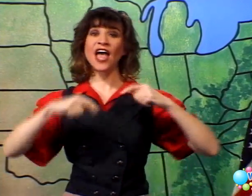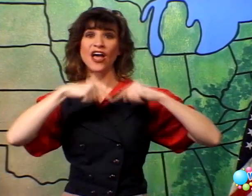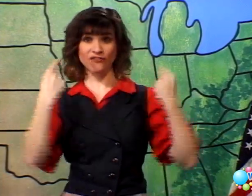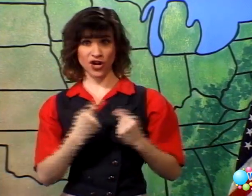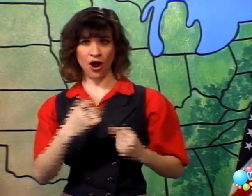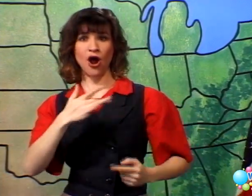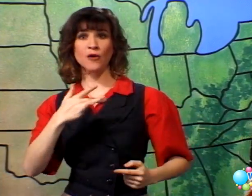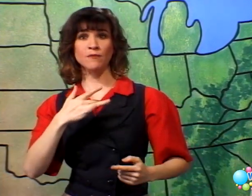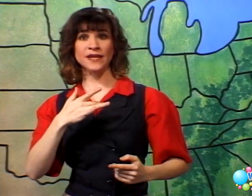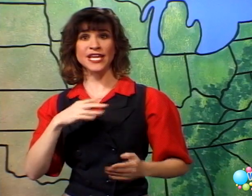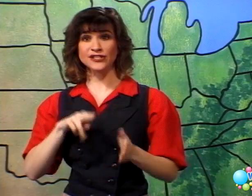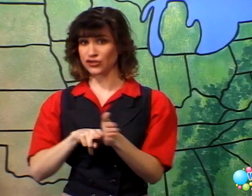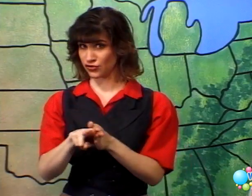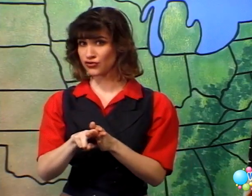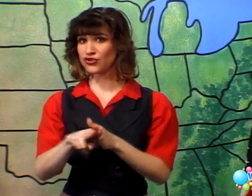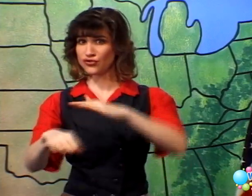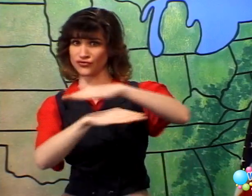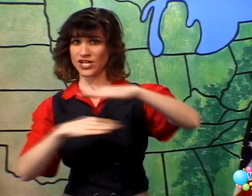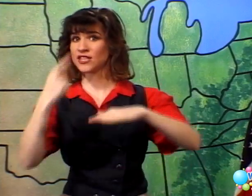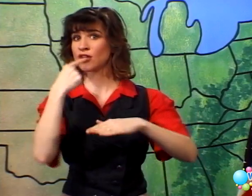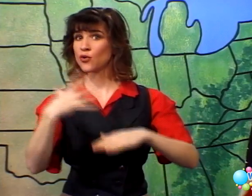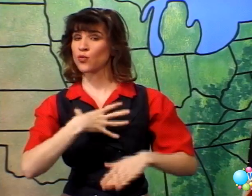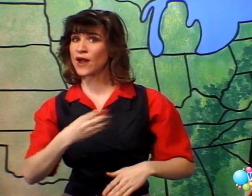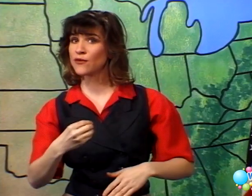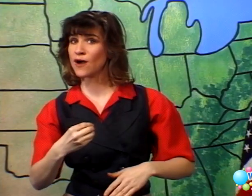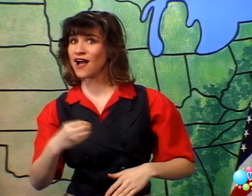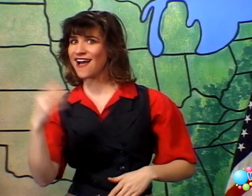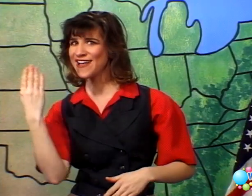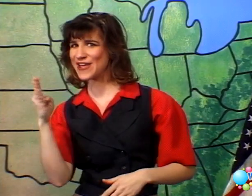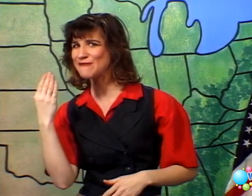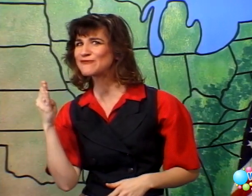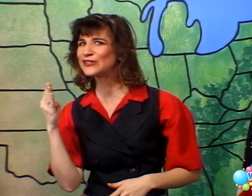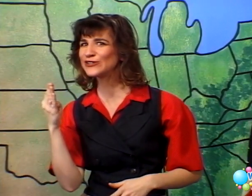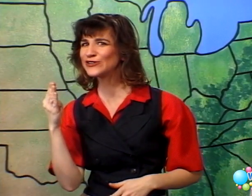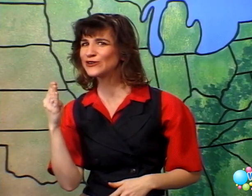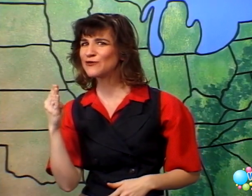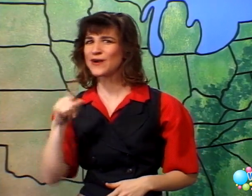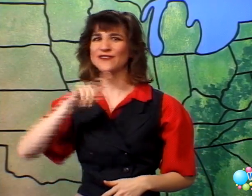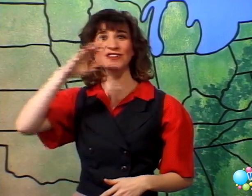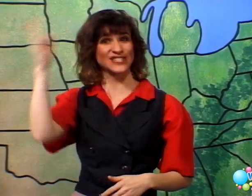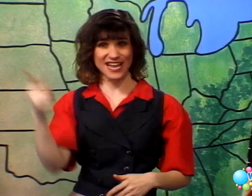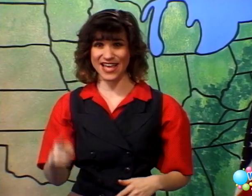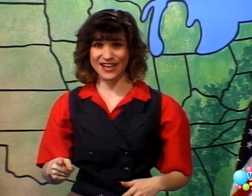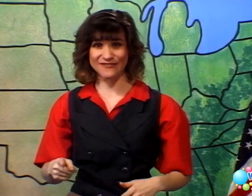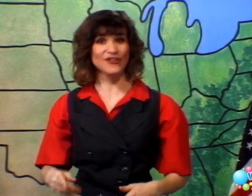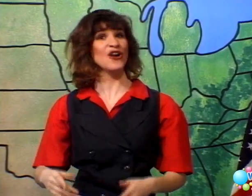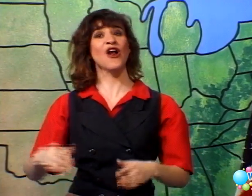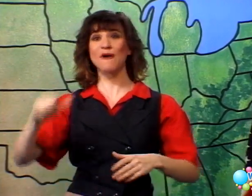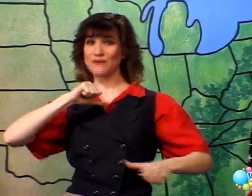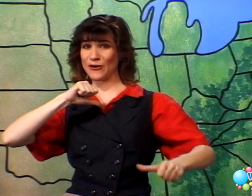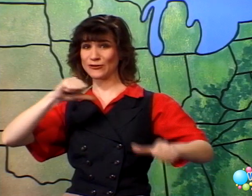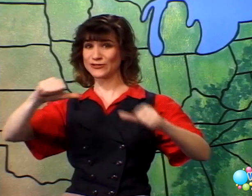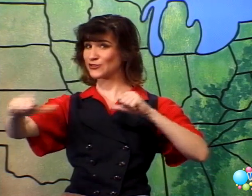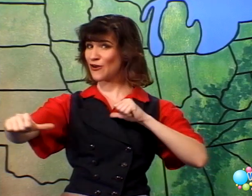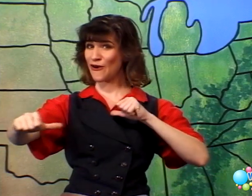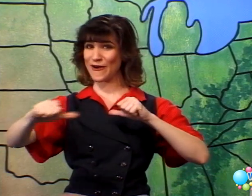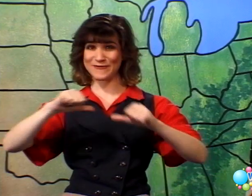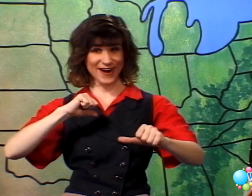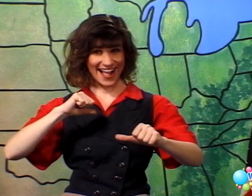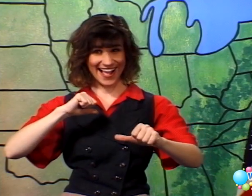Every heartbeat's true, Neat the red, white and blue, Where there's never a boast or brag.